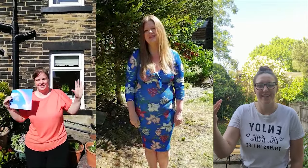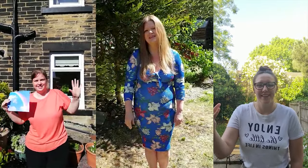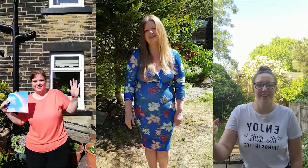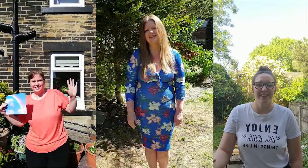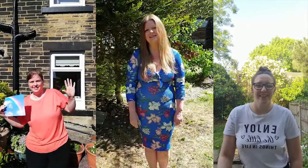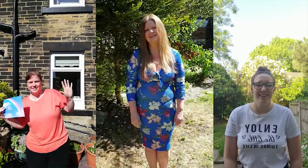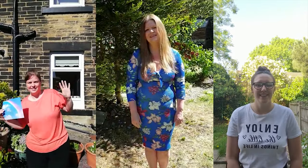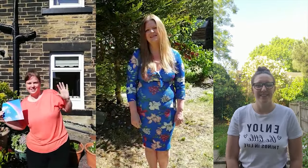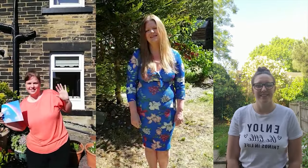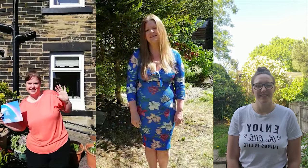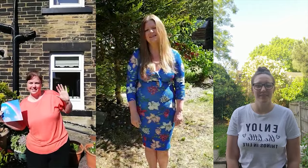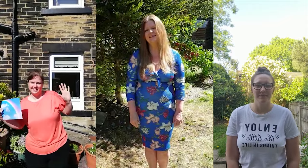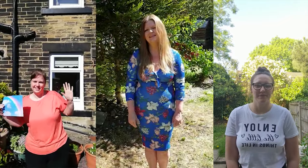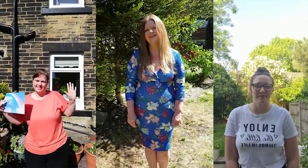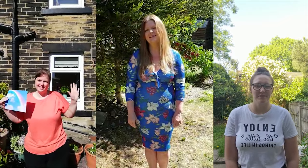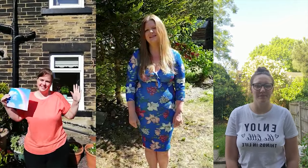Ooh,